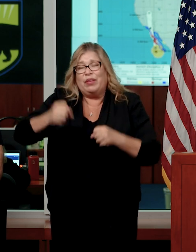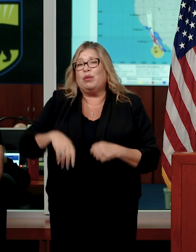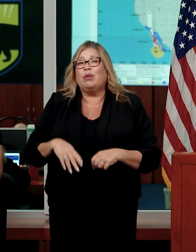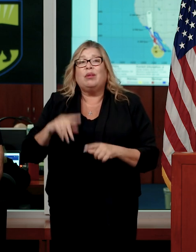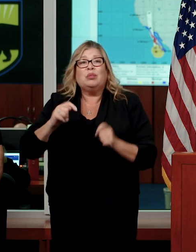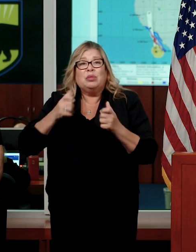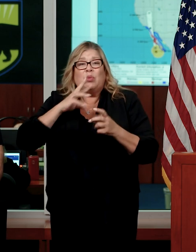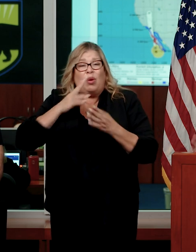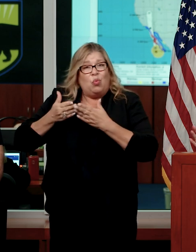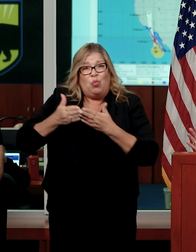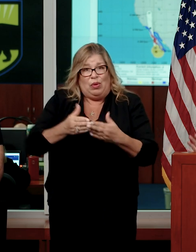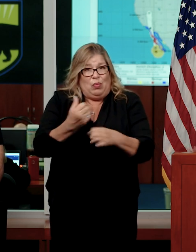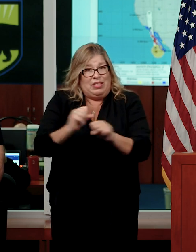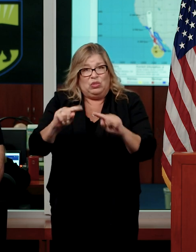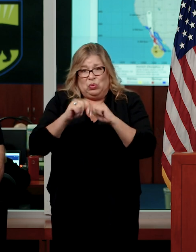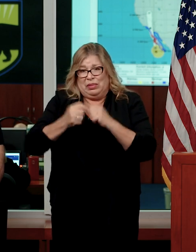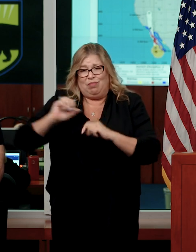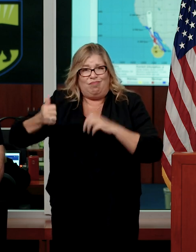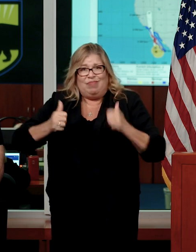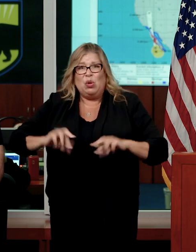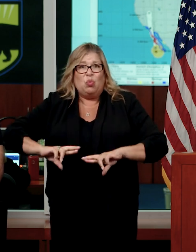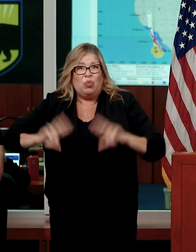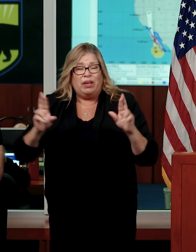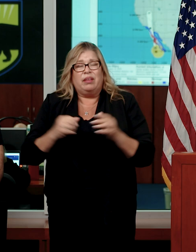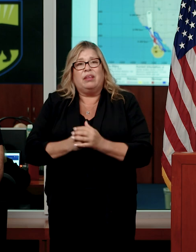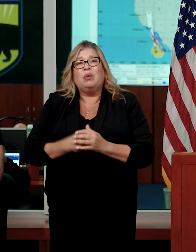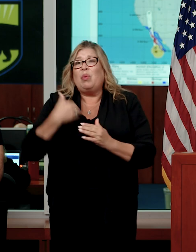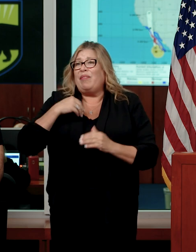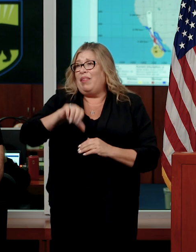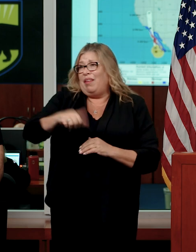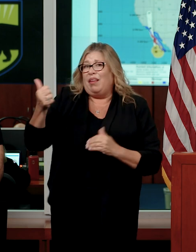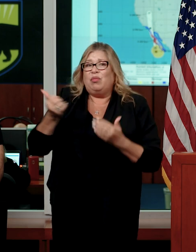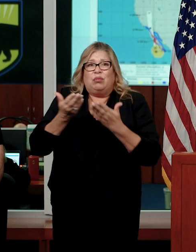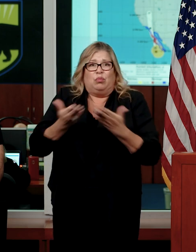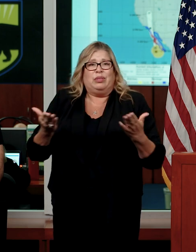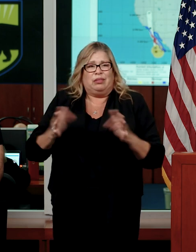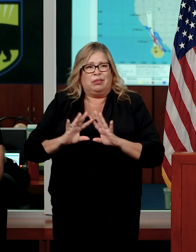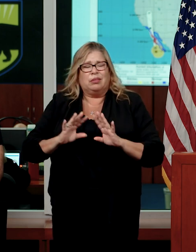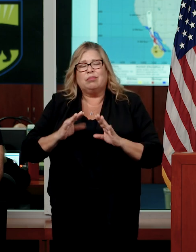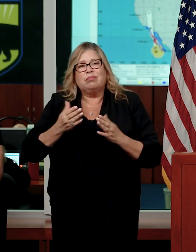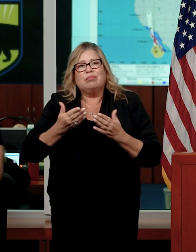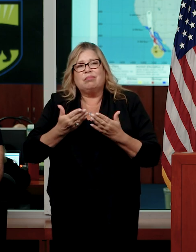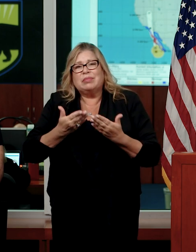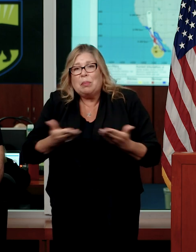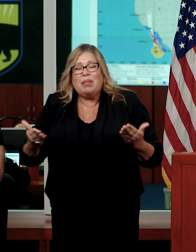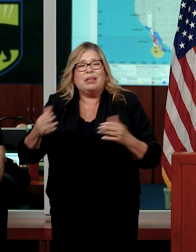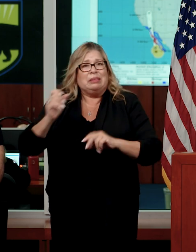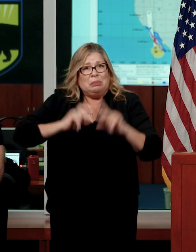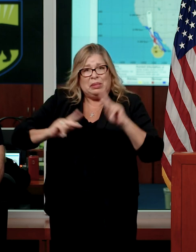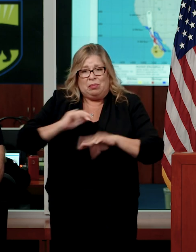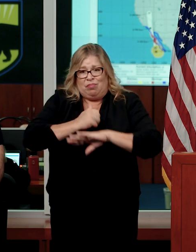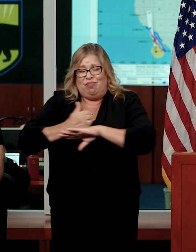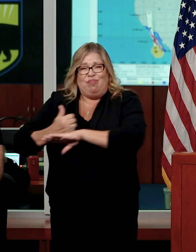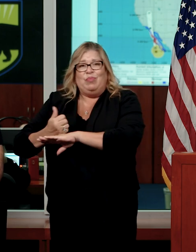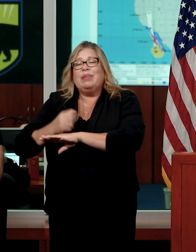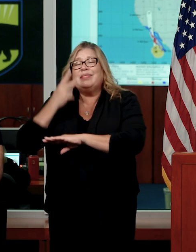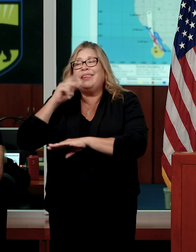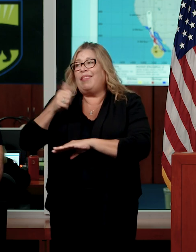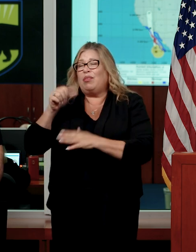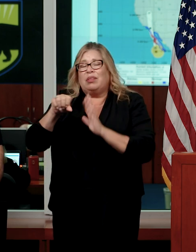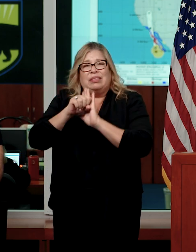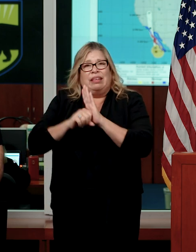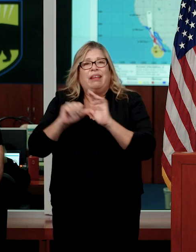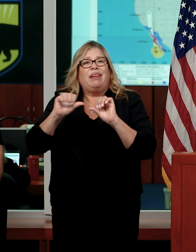You will hear that we have other resources from my fellow directors from other state